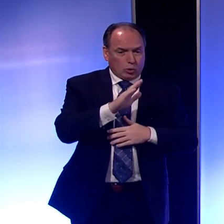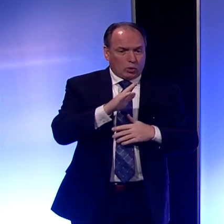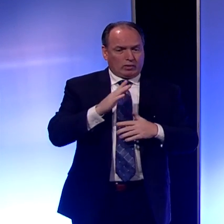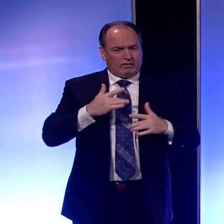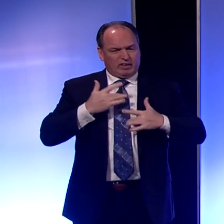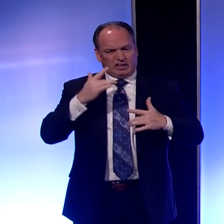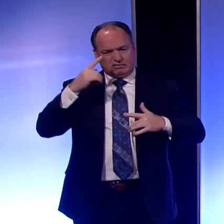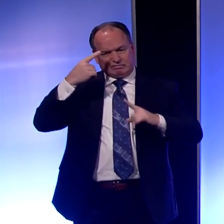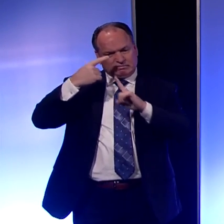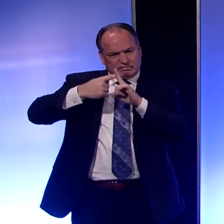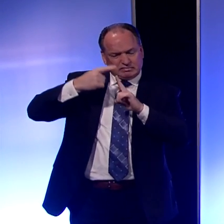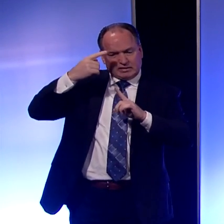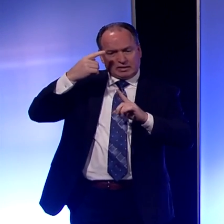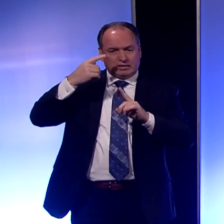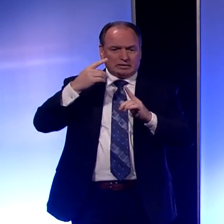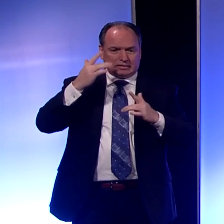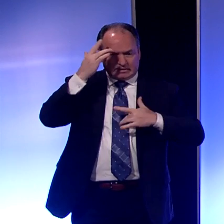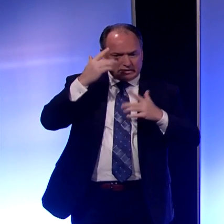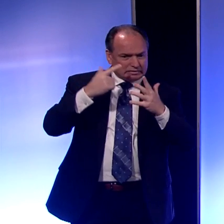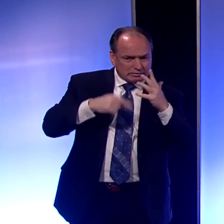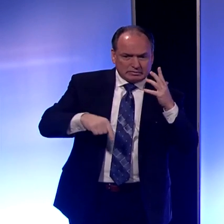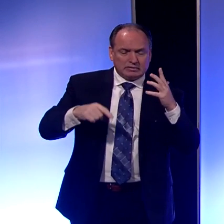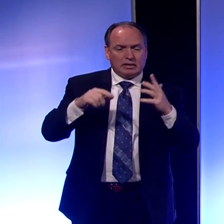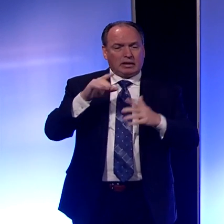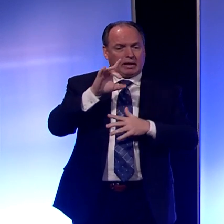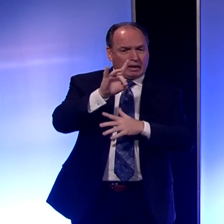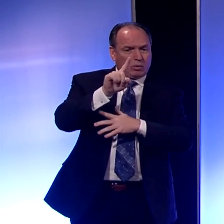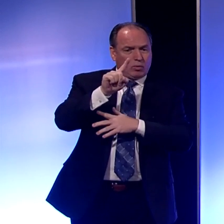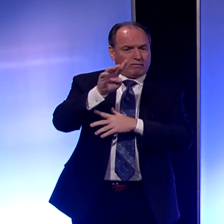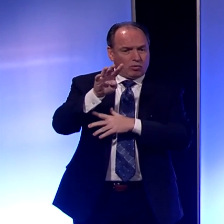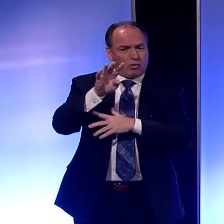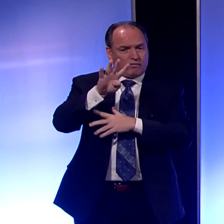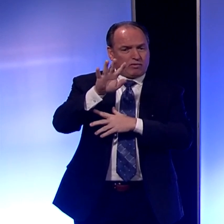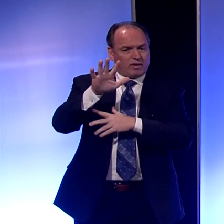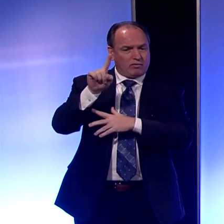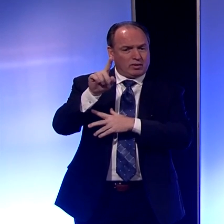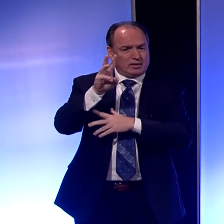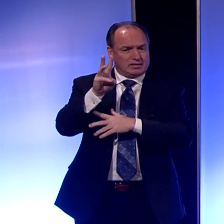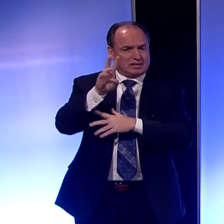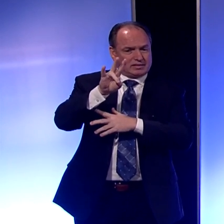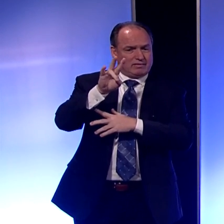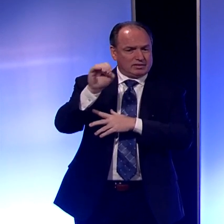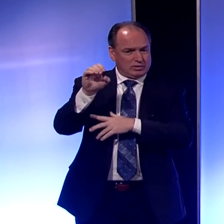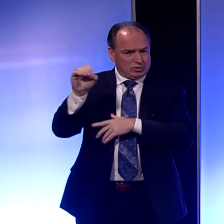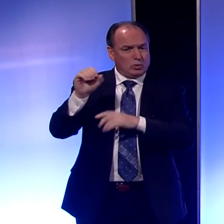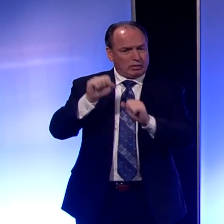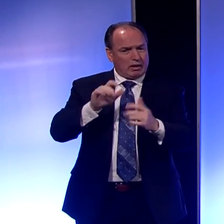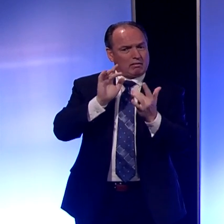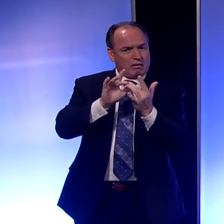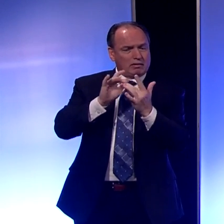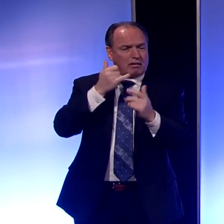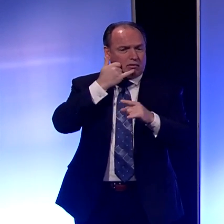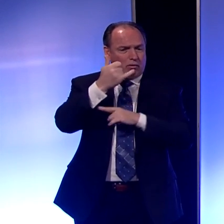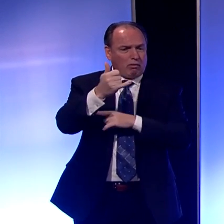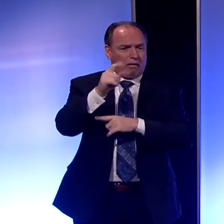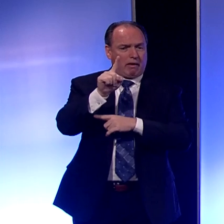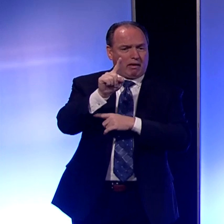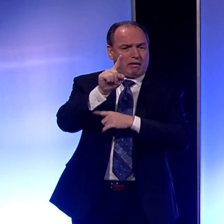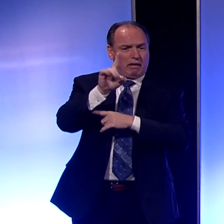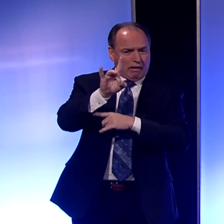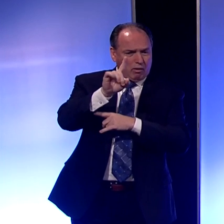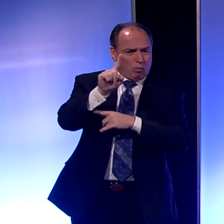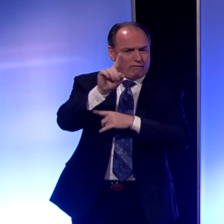health department at 814-451-6700, 814